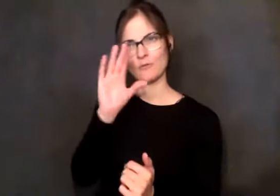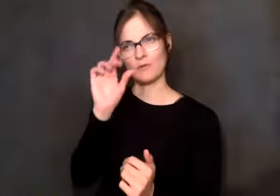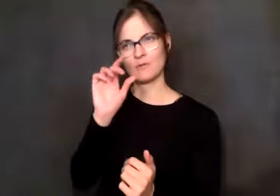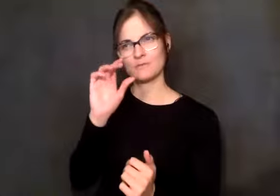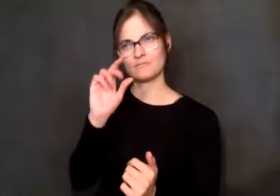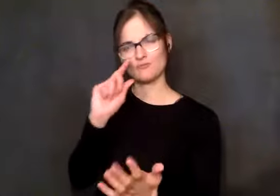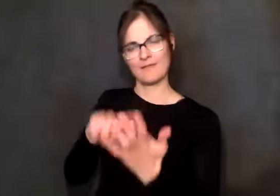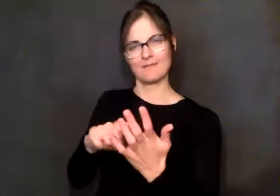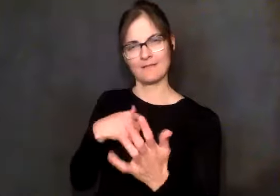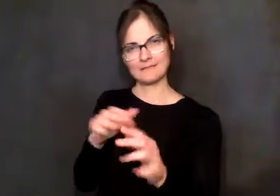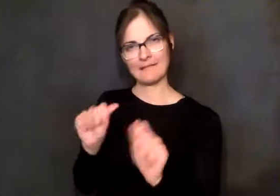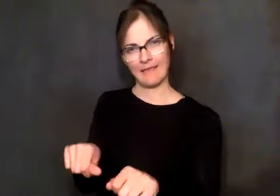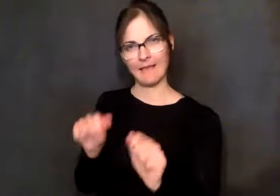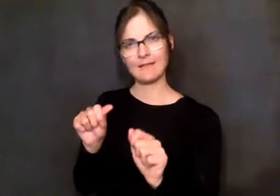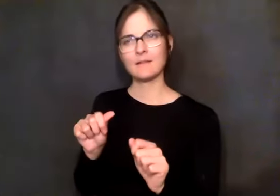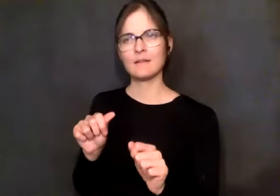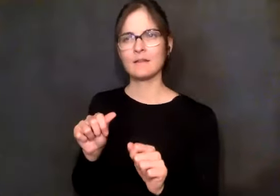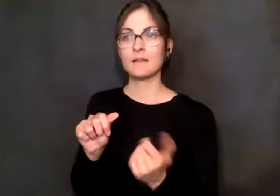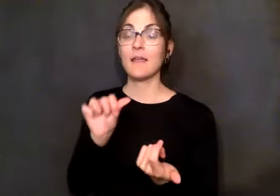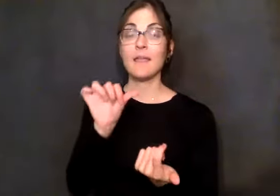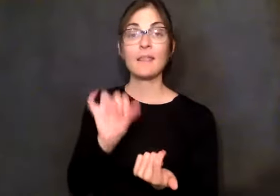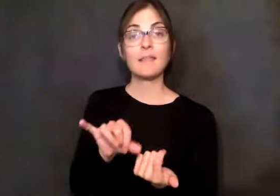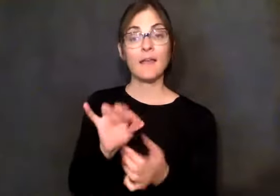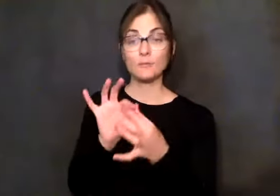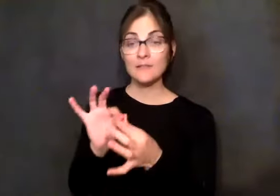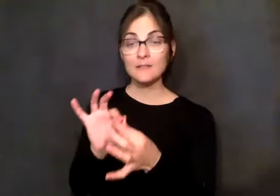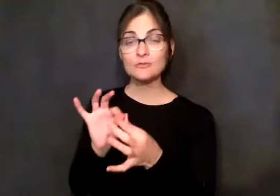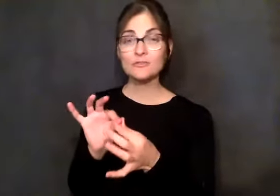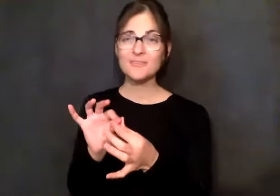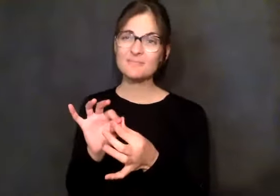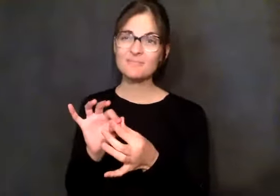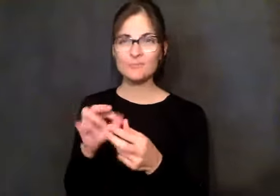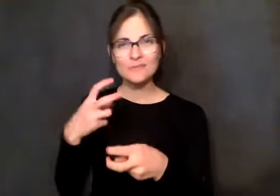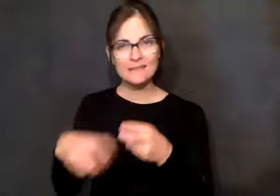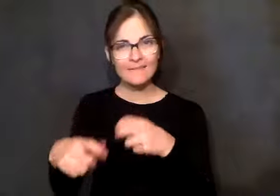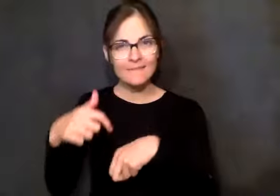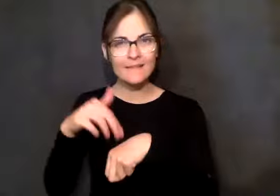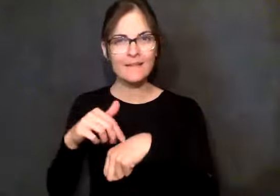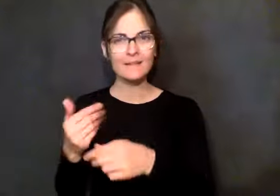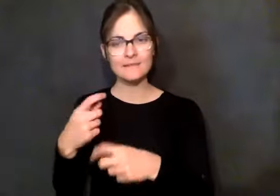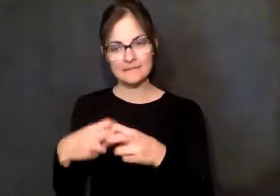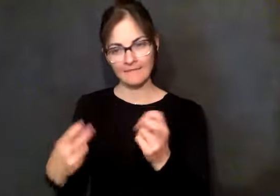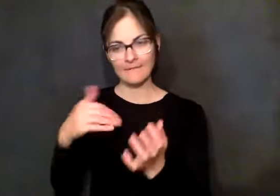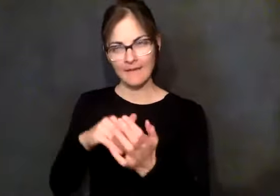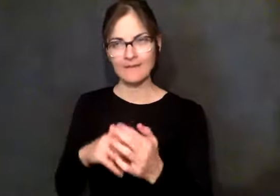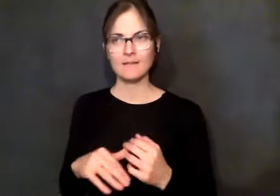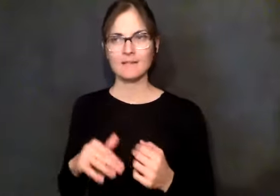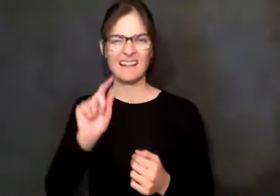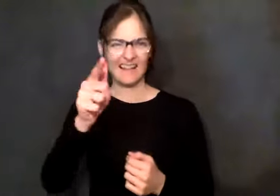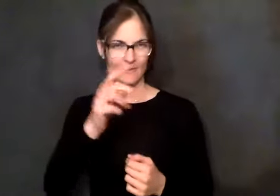And that relationship continued to grow even through he started to drink again. That was really difficult. One of my sponsors say there, she